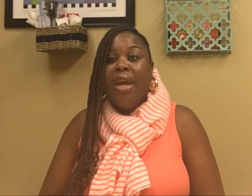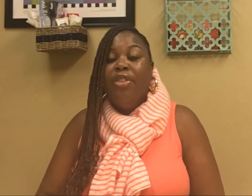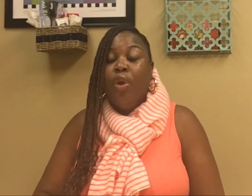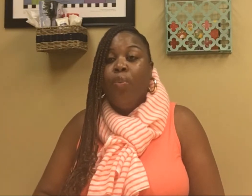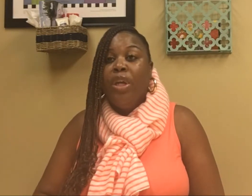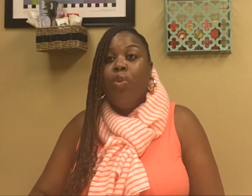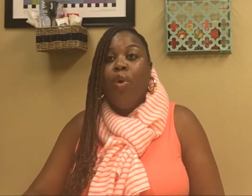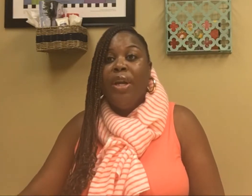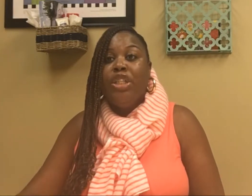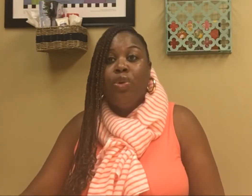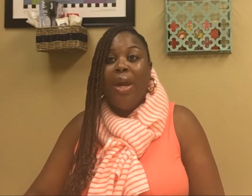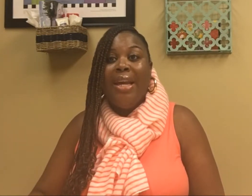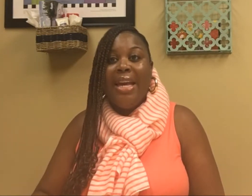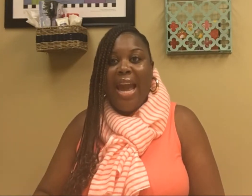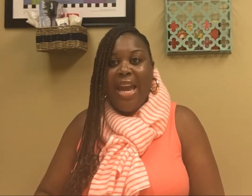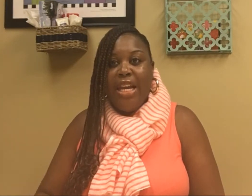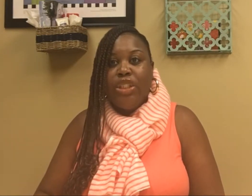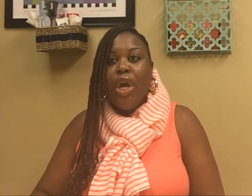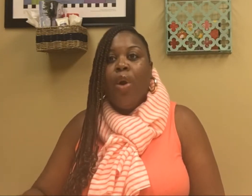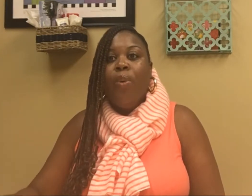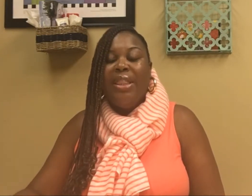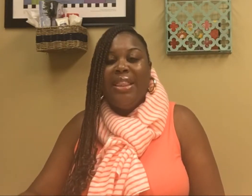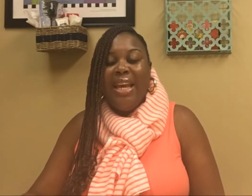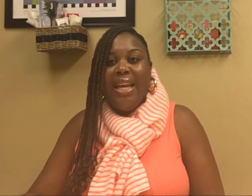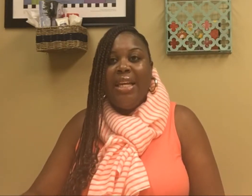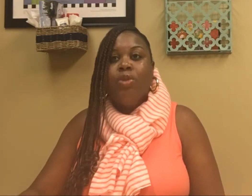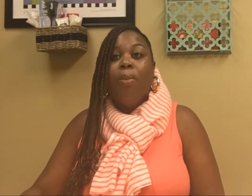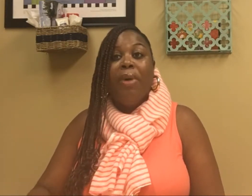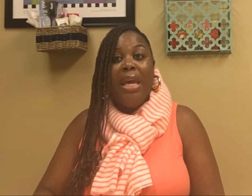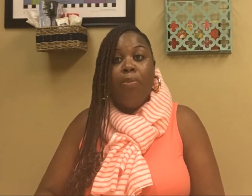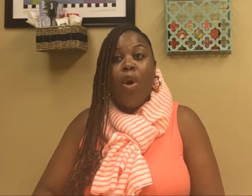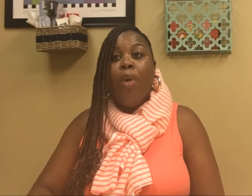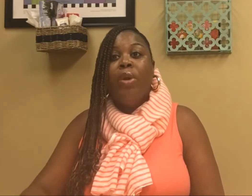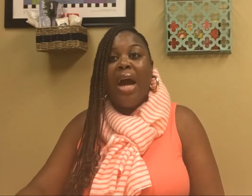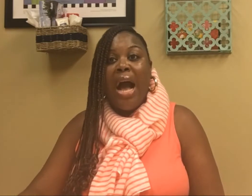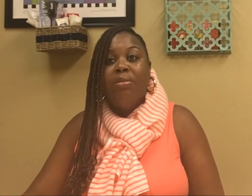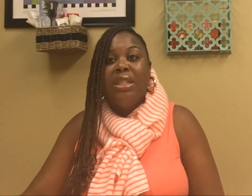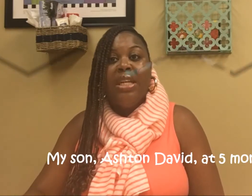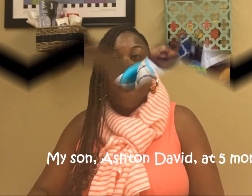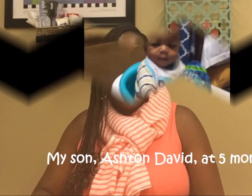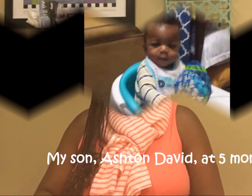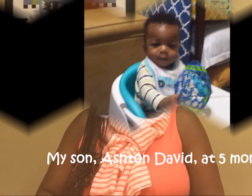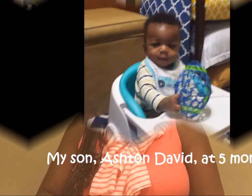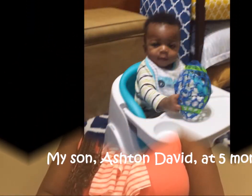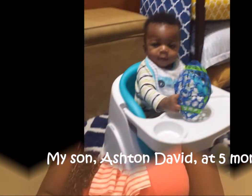and they're really wanting to engage with things, with people, and with objects in their environment.